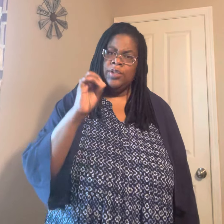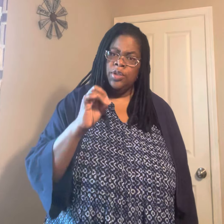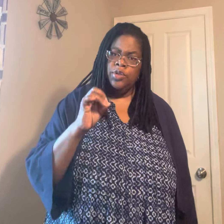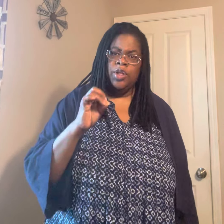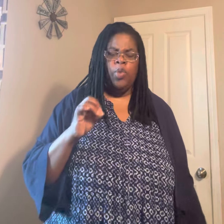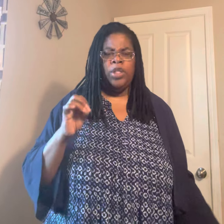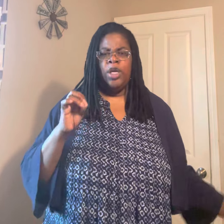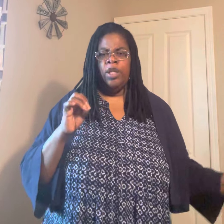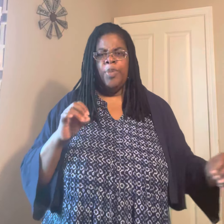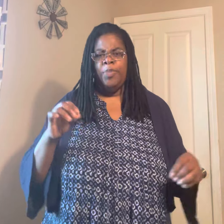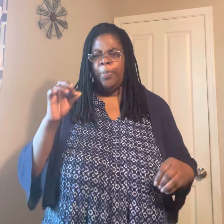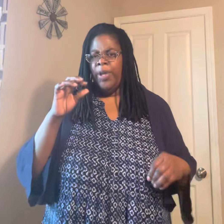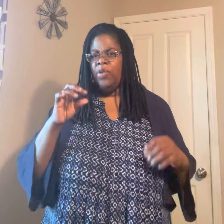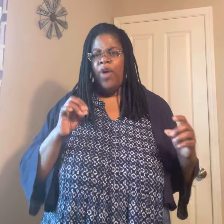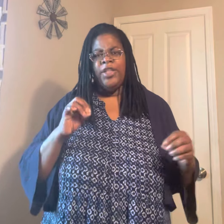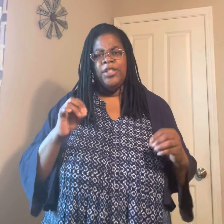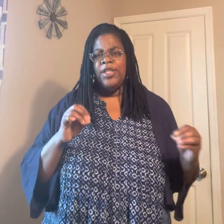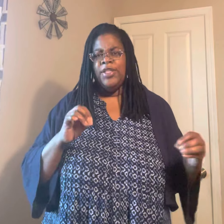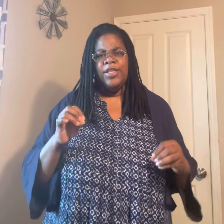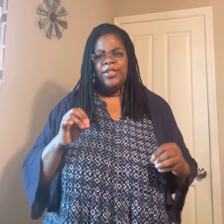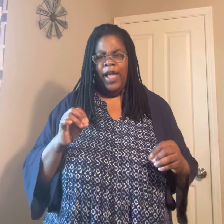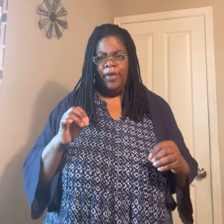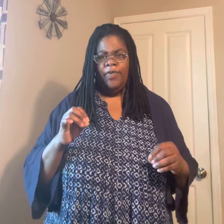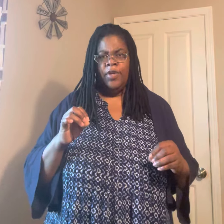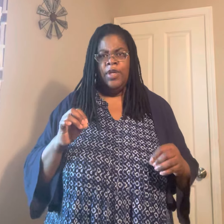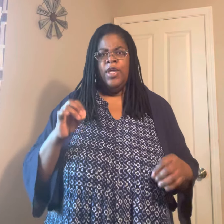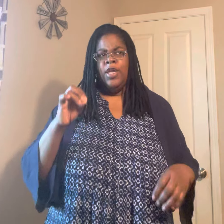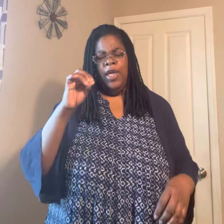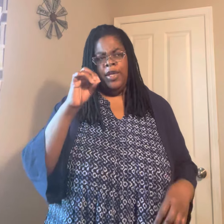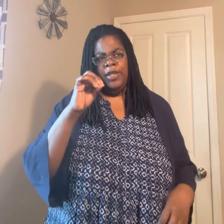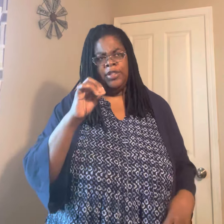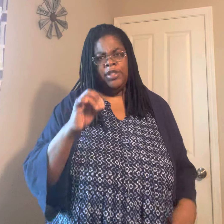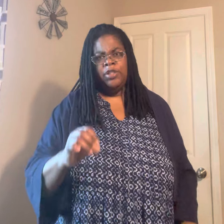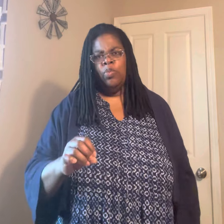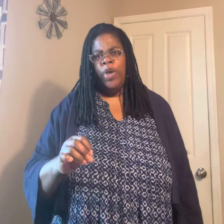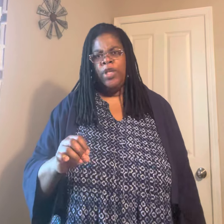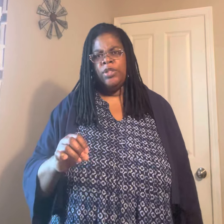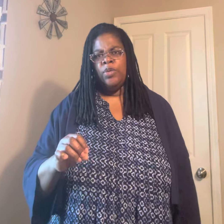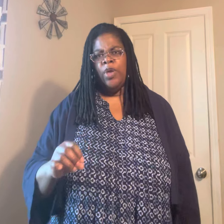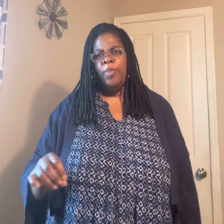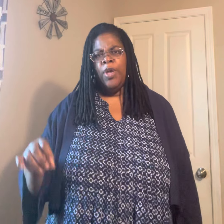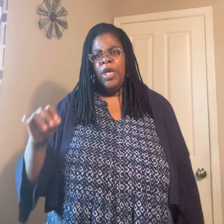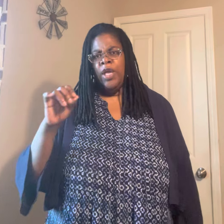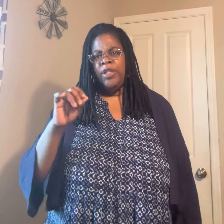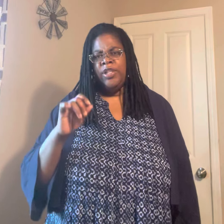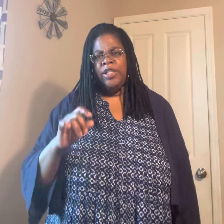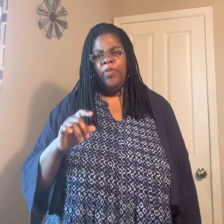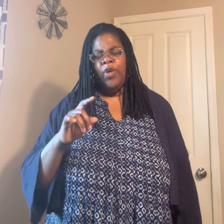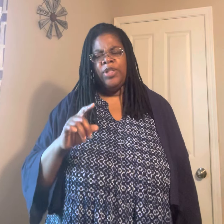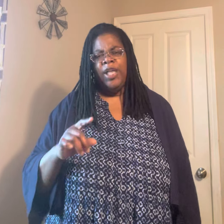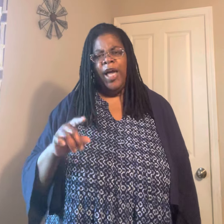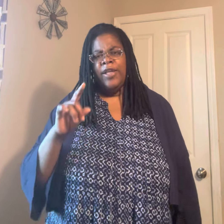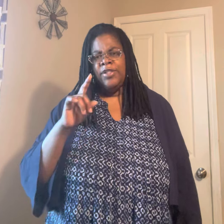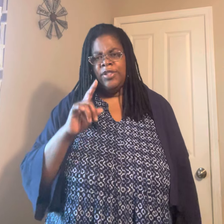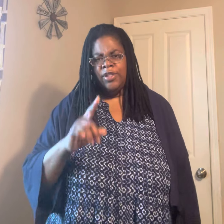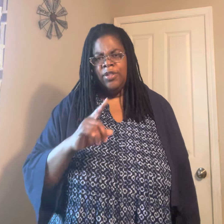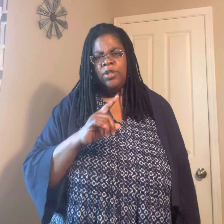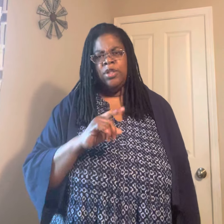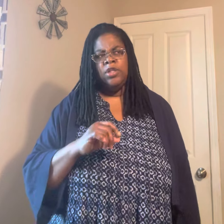sister as well as other people to plant right to season his life. And his sister witnessed to him. And just before he died, his sister's sister